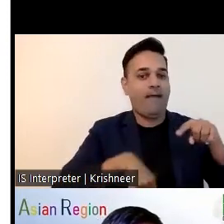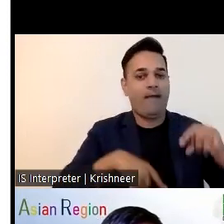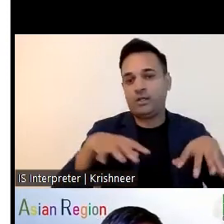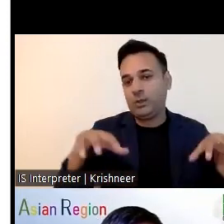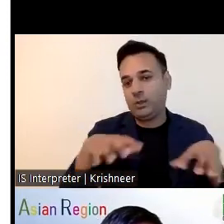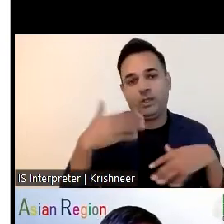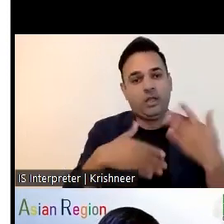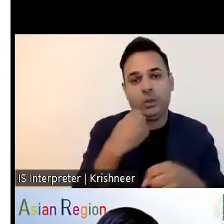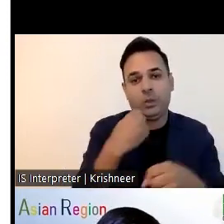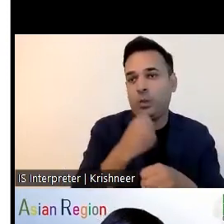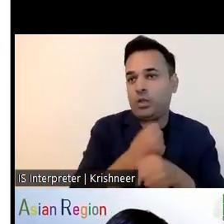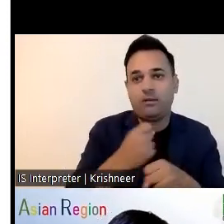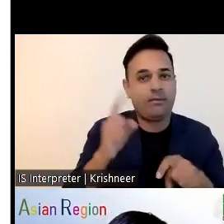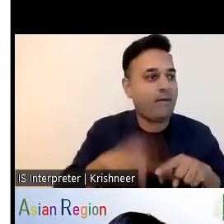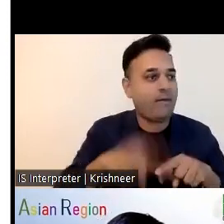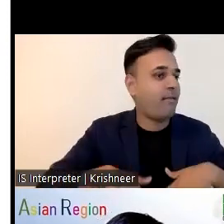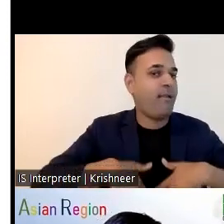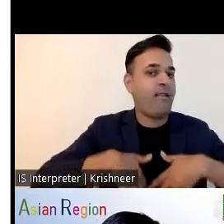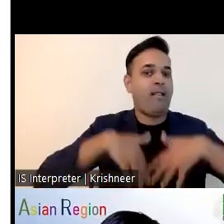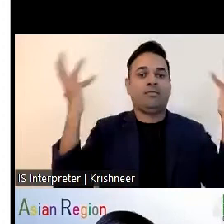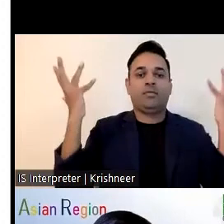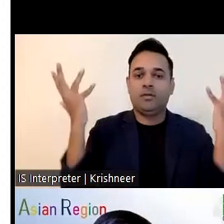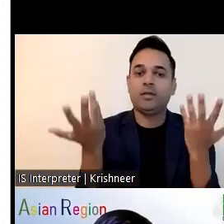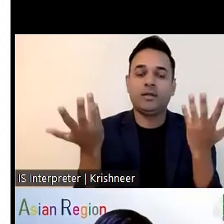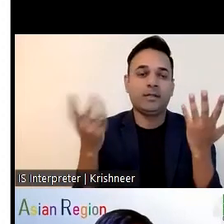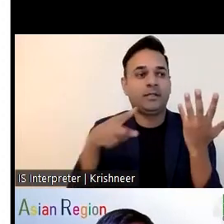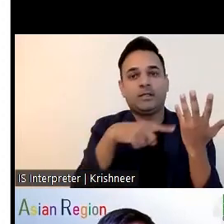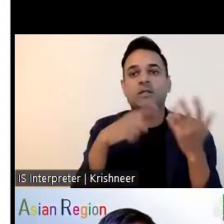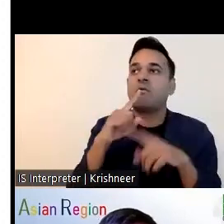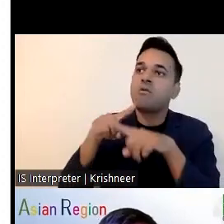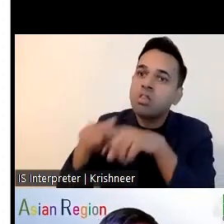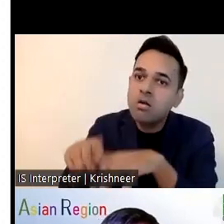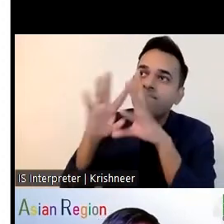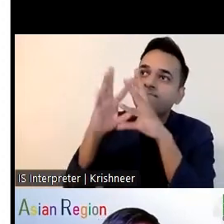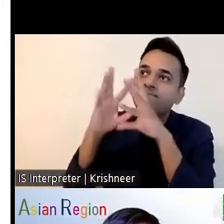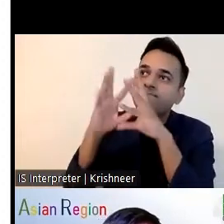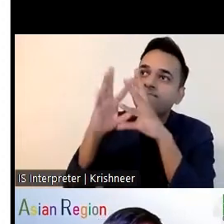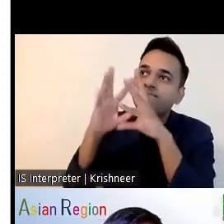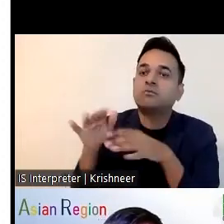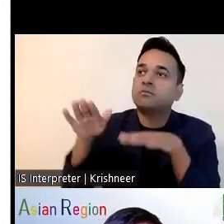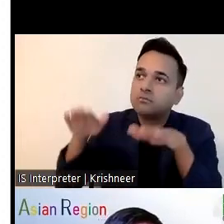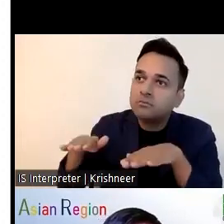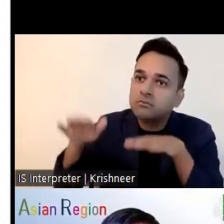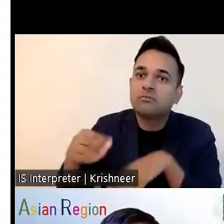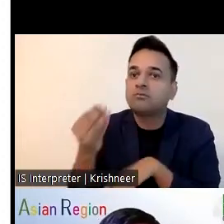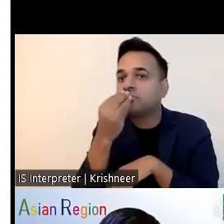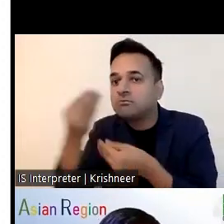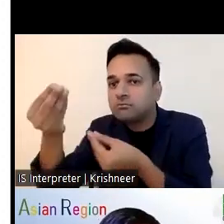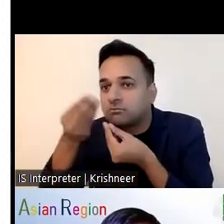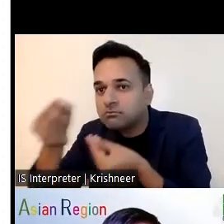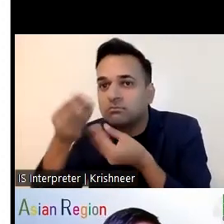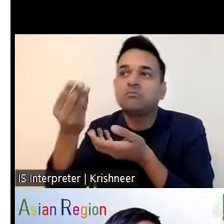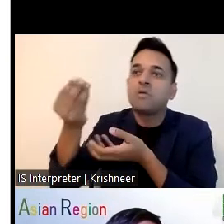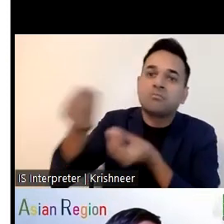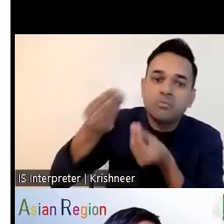them to get deprived from the uh job opportunity needs uh and uh as i did along with the workplace